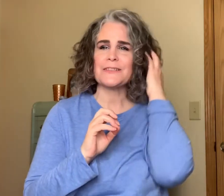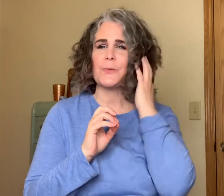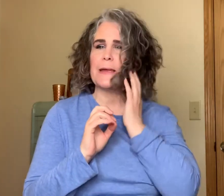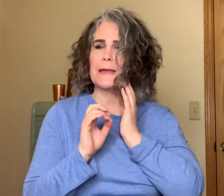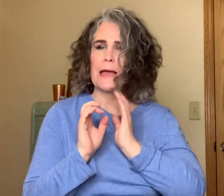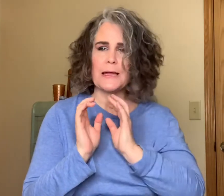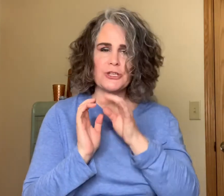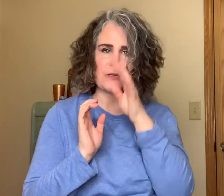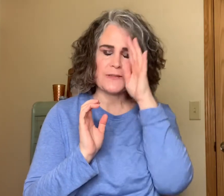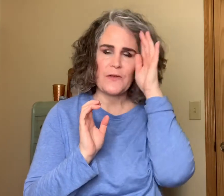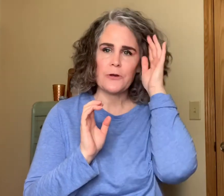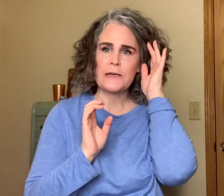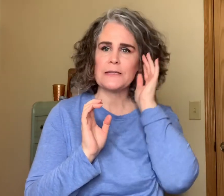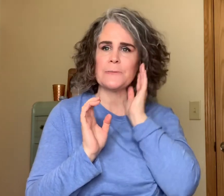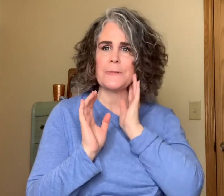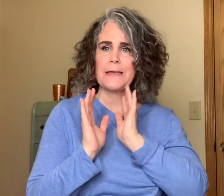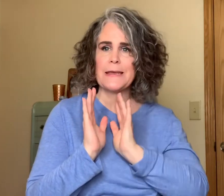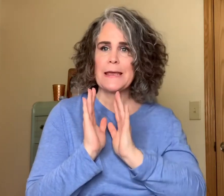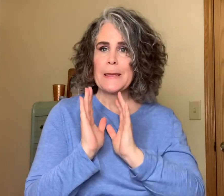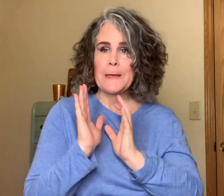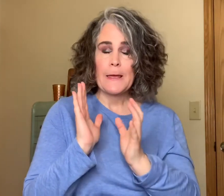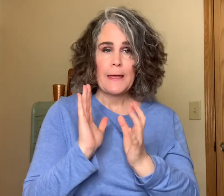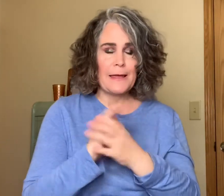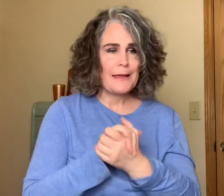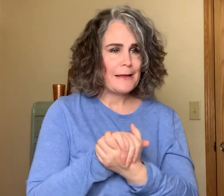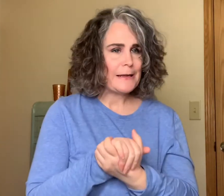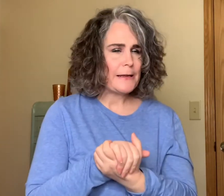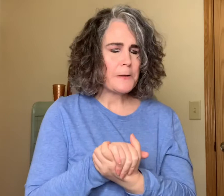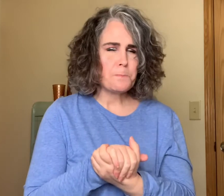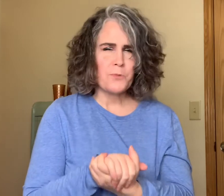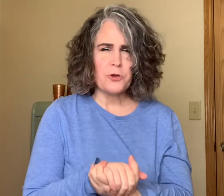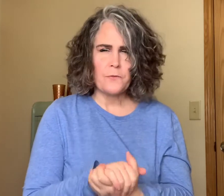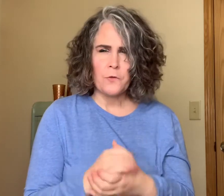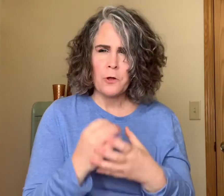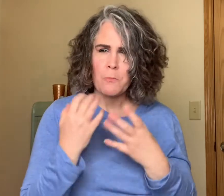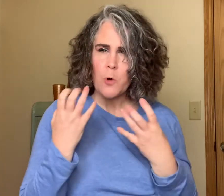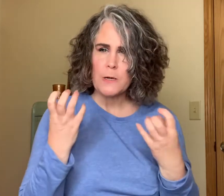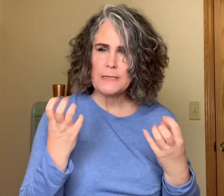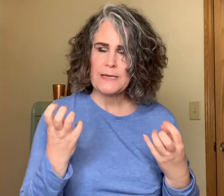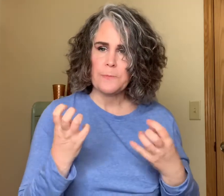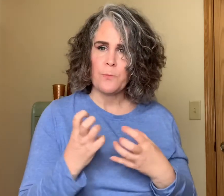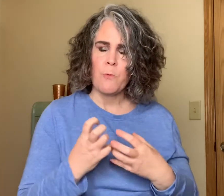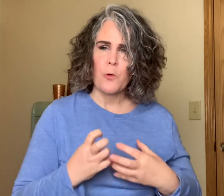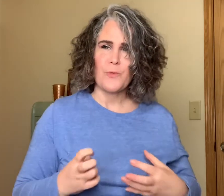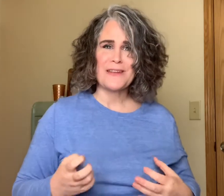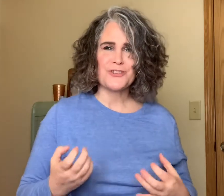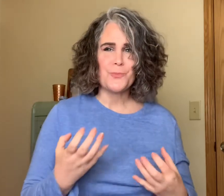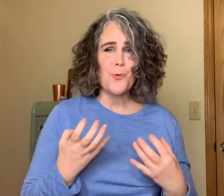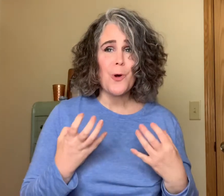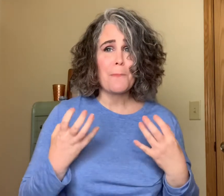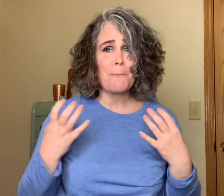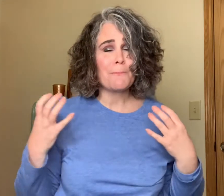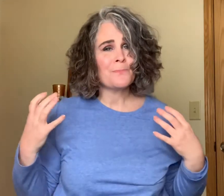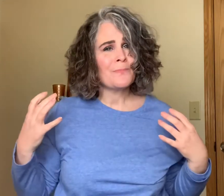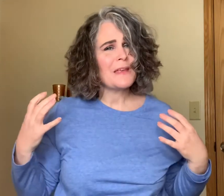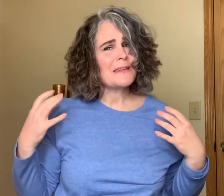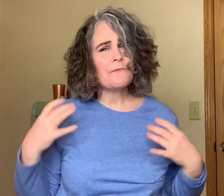week I just found it to be beautiful more deep more rich more definitely